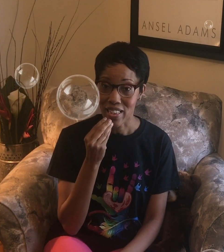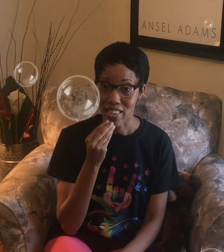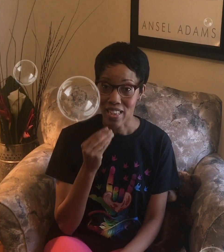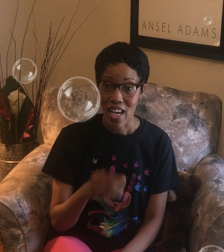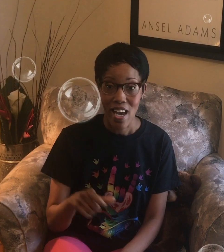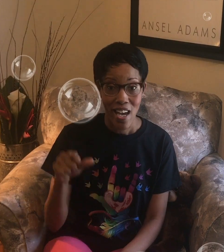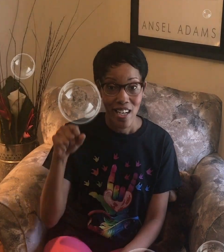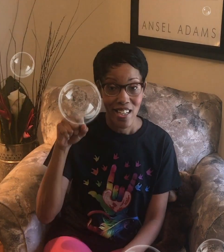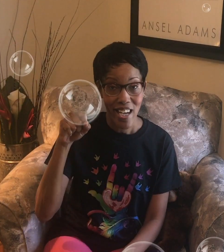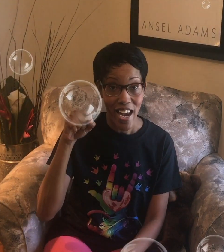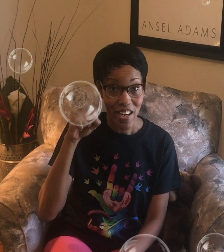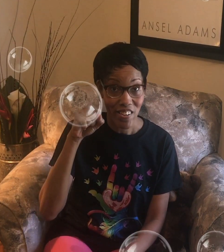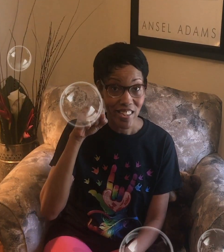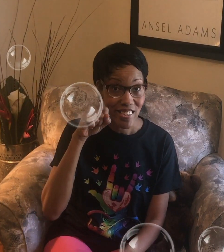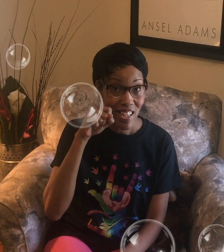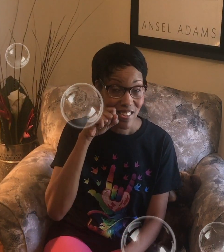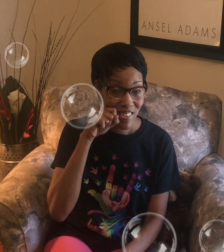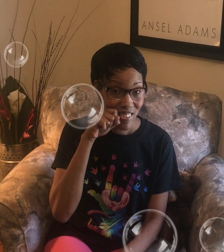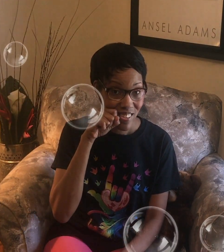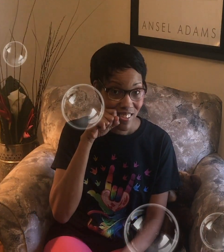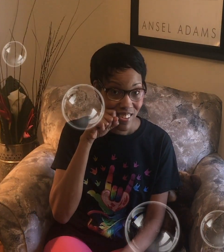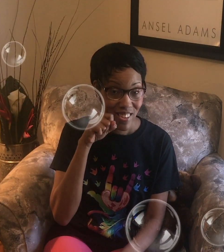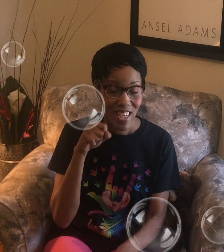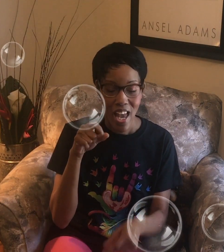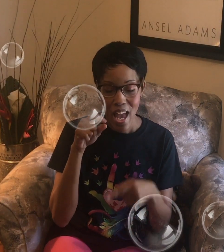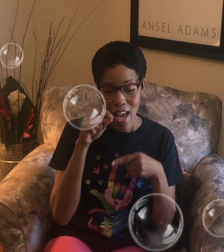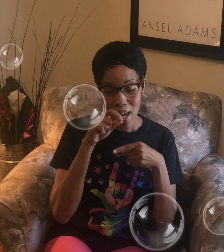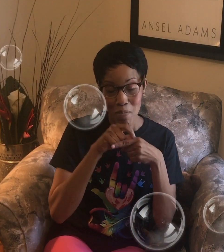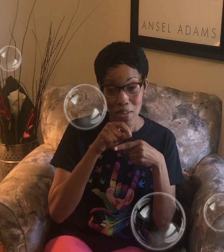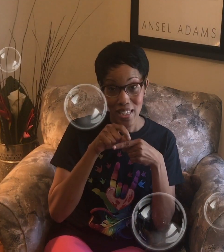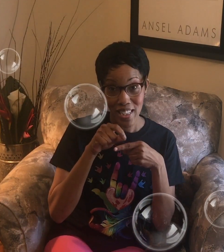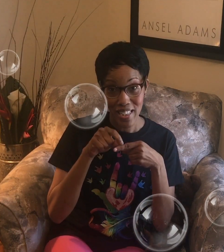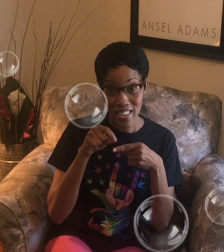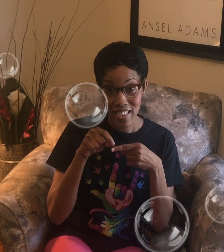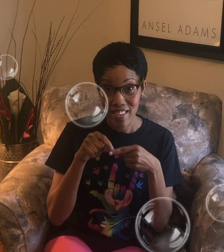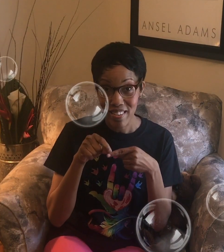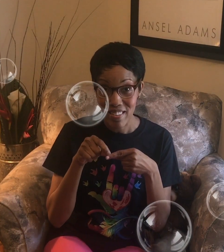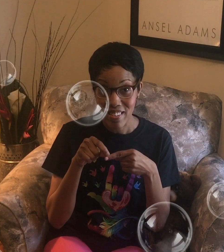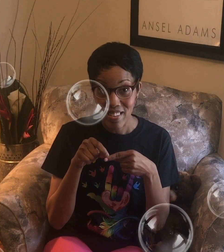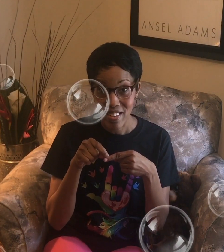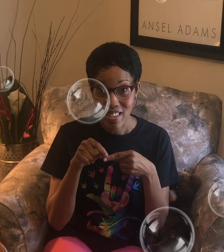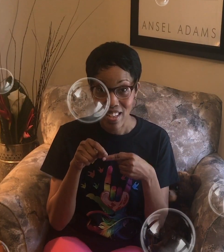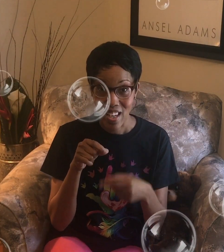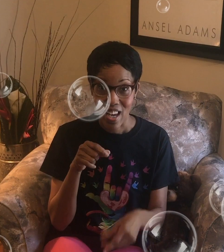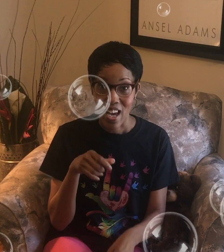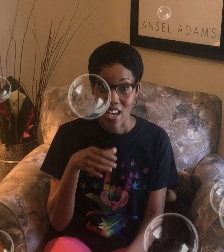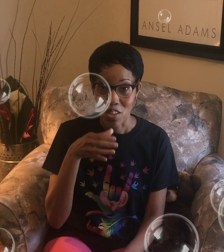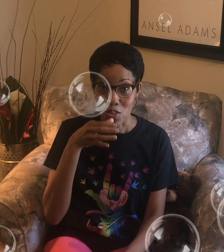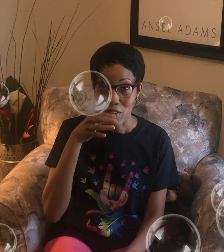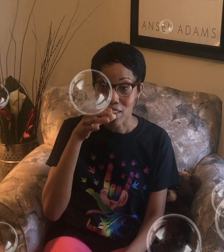carrots and peas I'm gonna drink